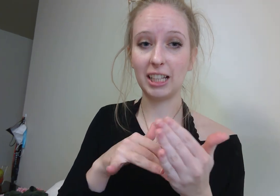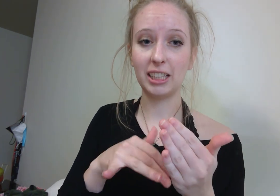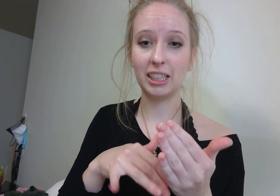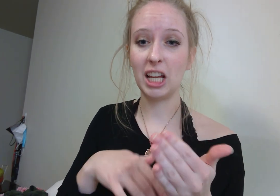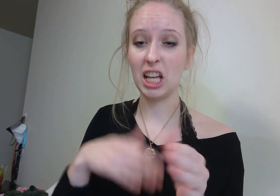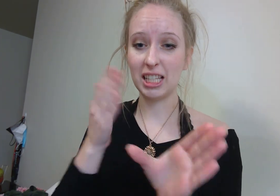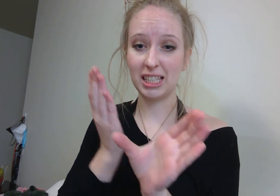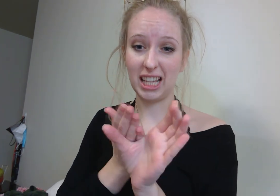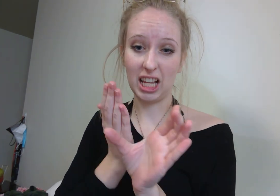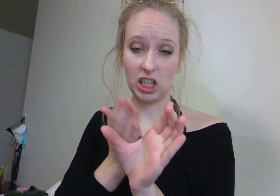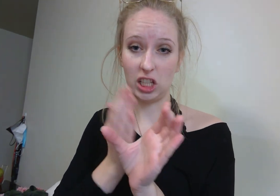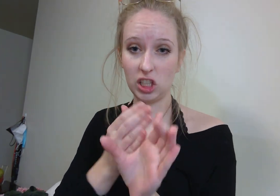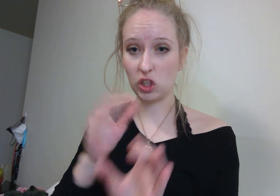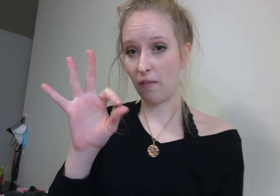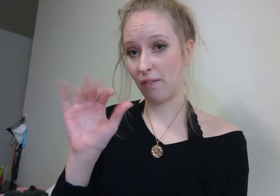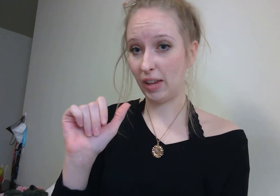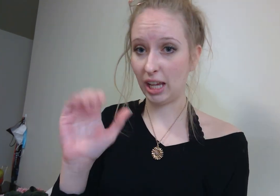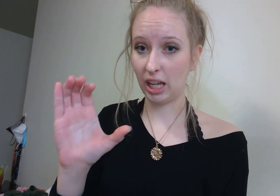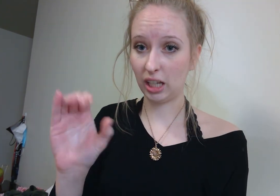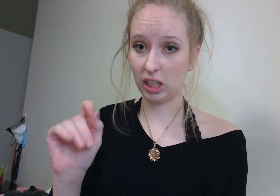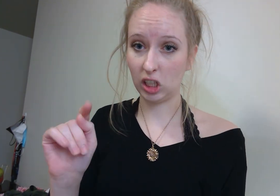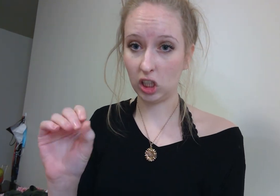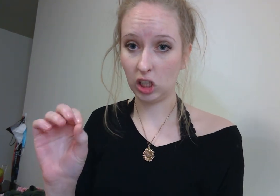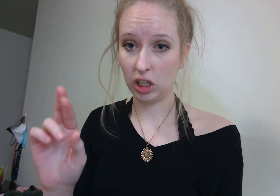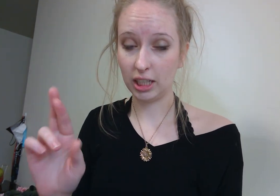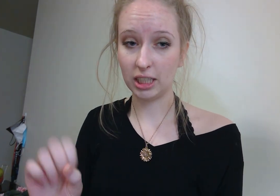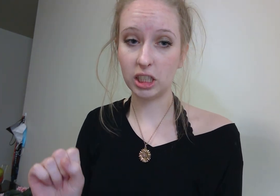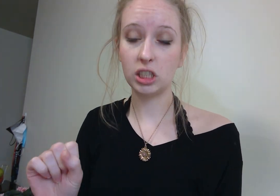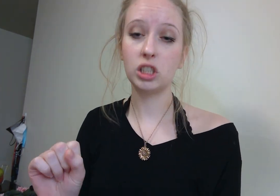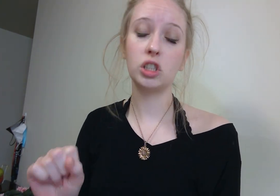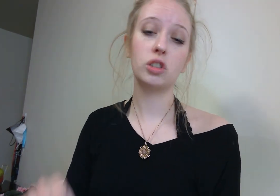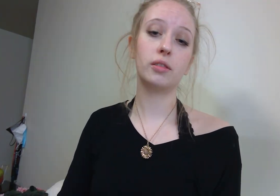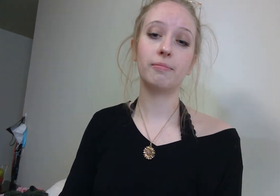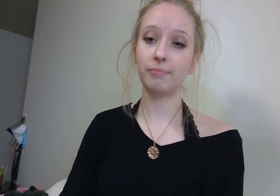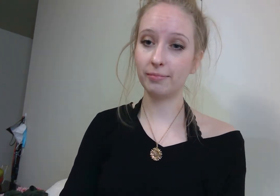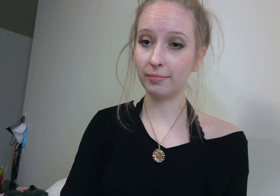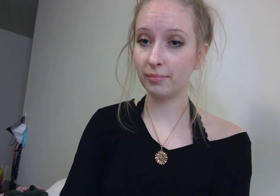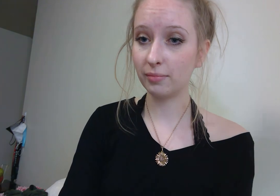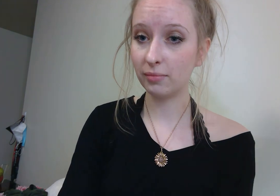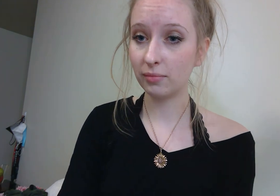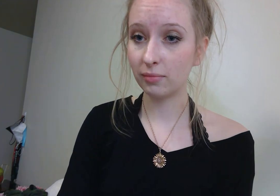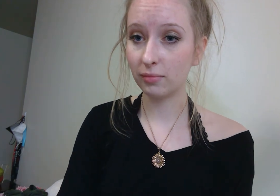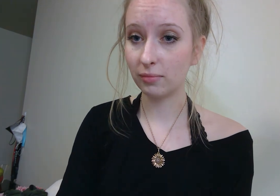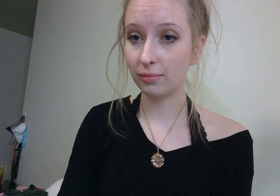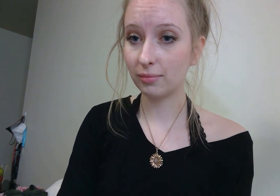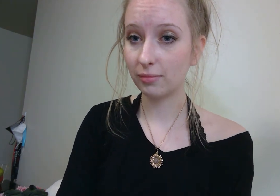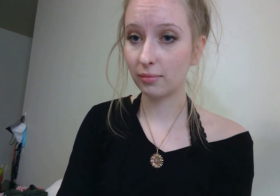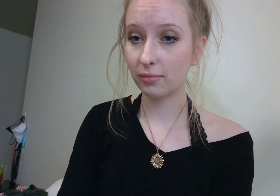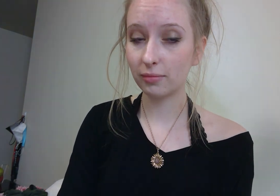stress, and the workings of the immune system. So, a psychoneuroimmunologist would investigate... ...